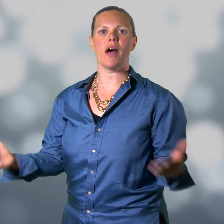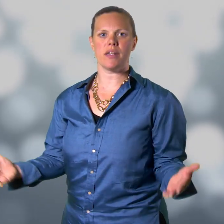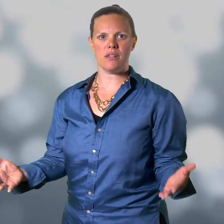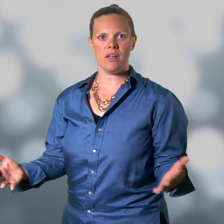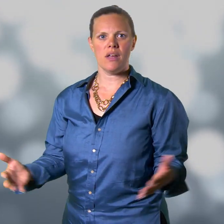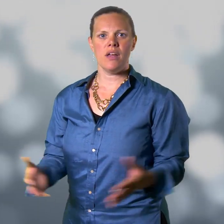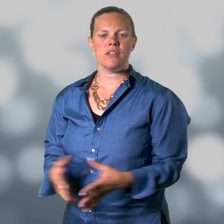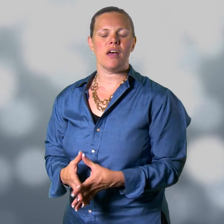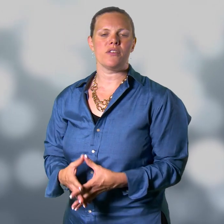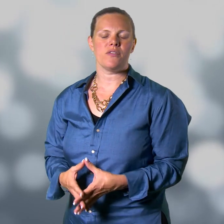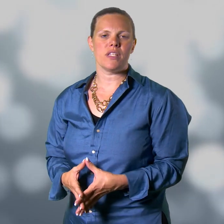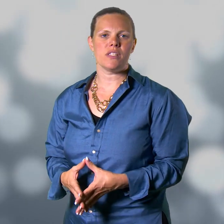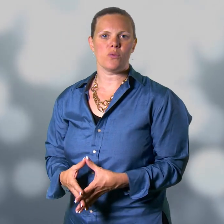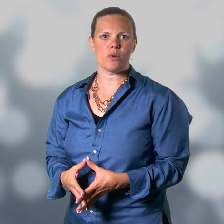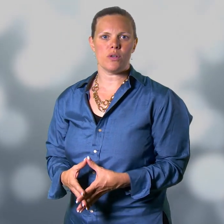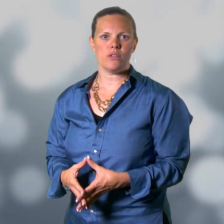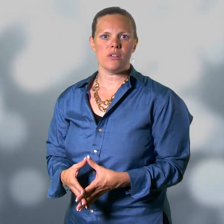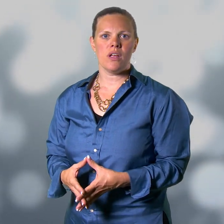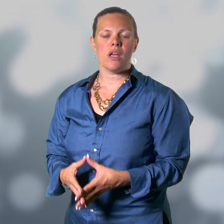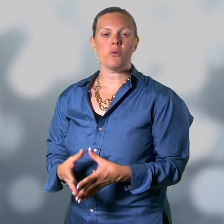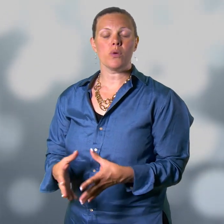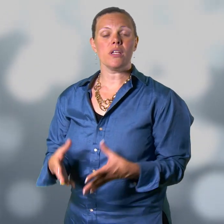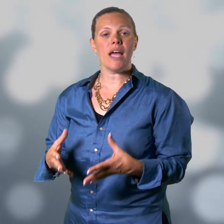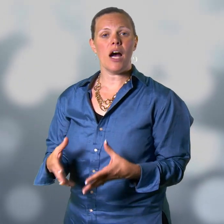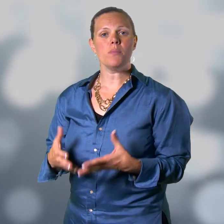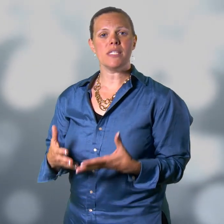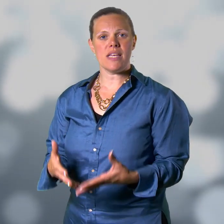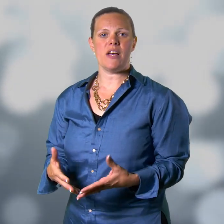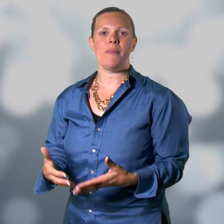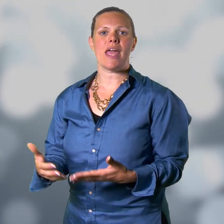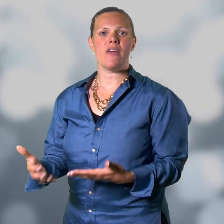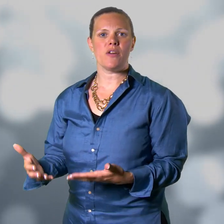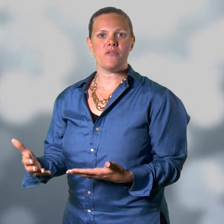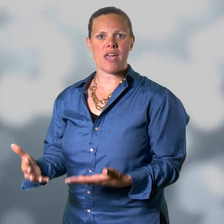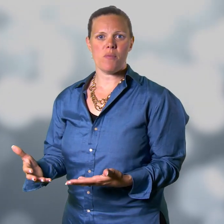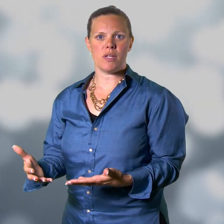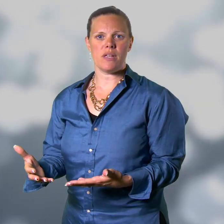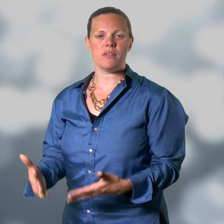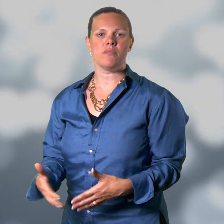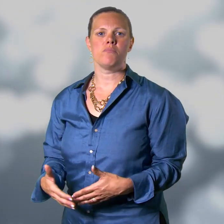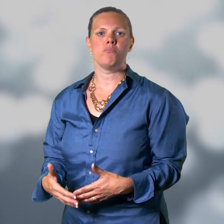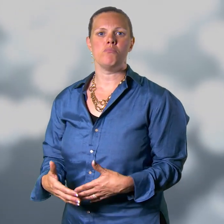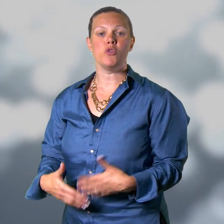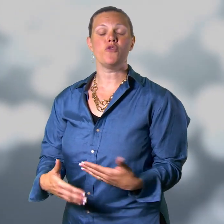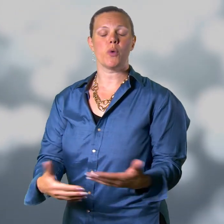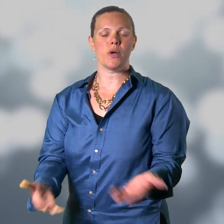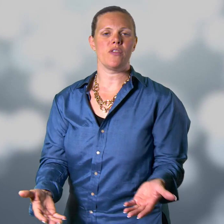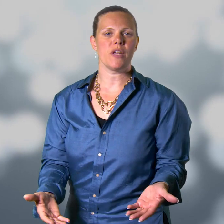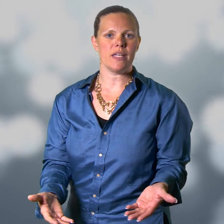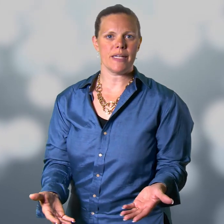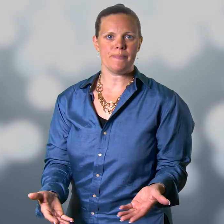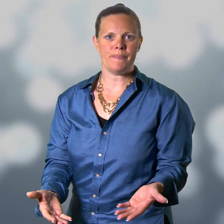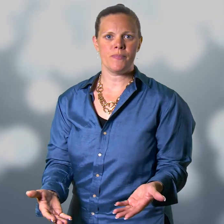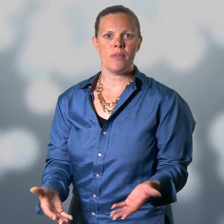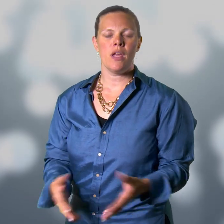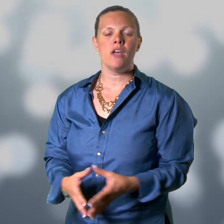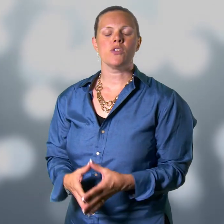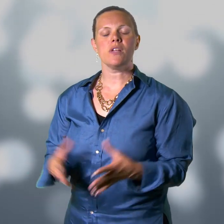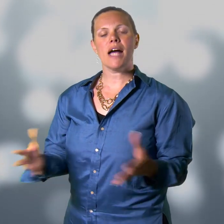to other events in the world, it really helps them and their families move forward in their healing. So lots